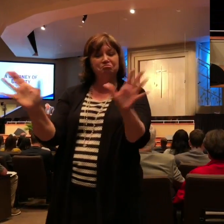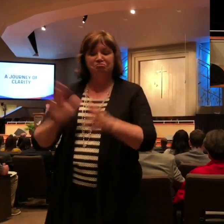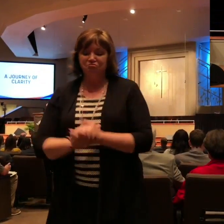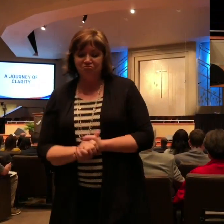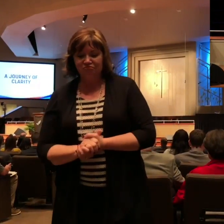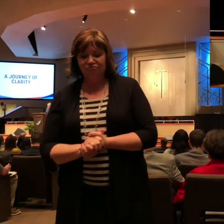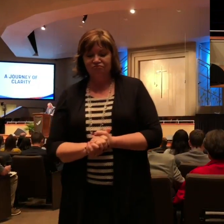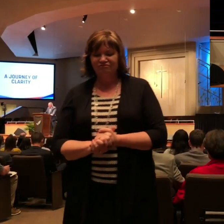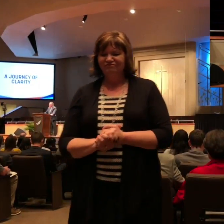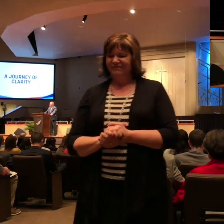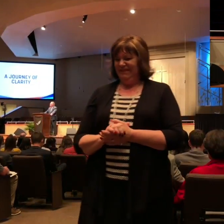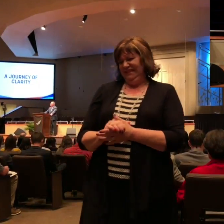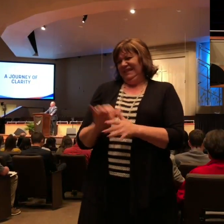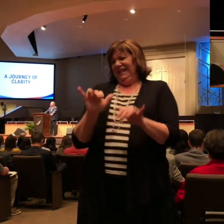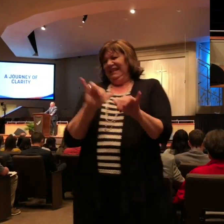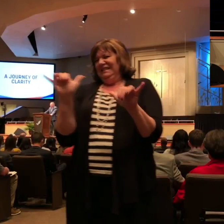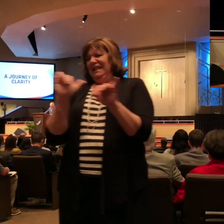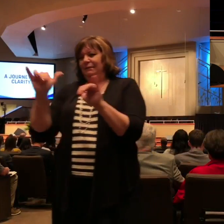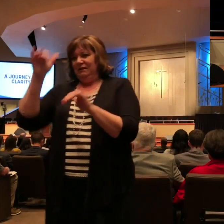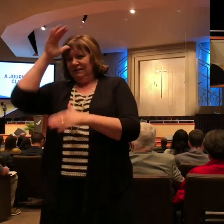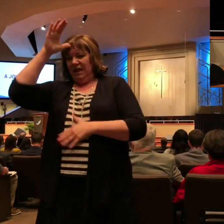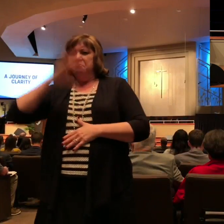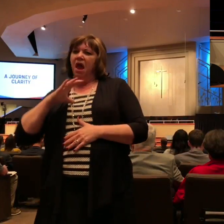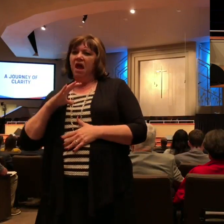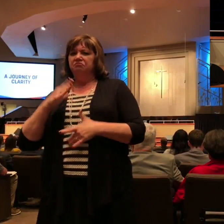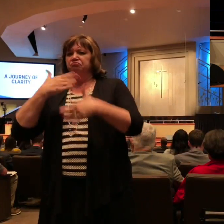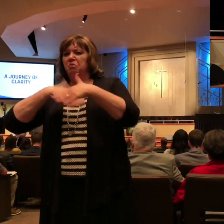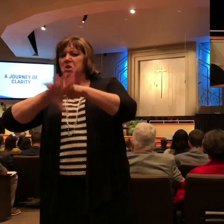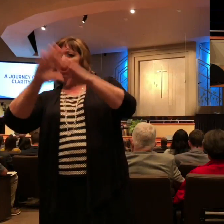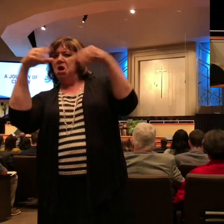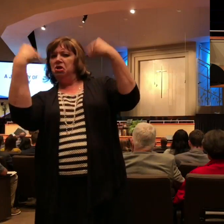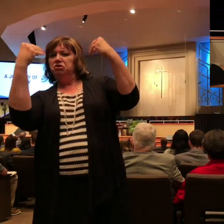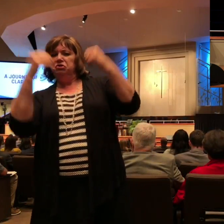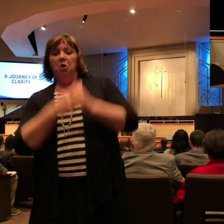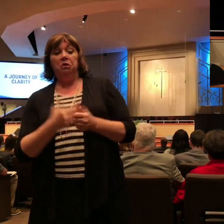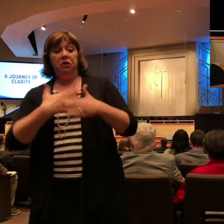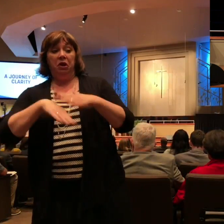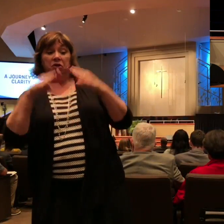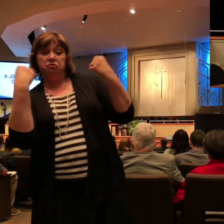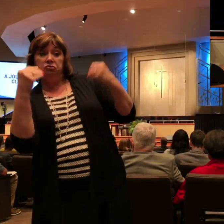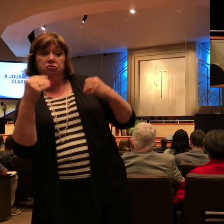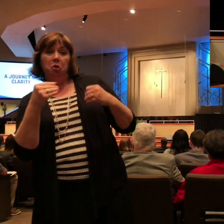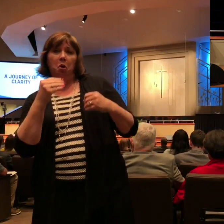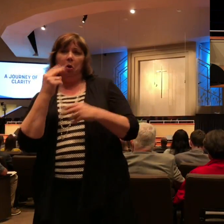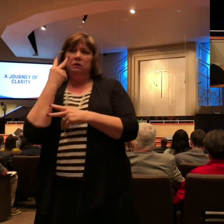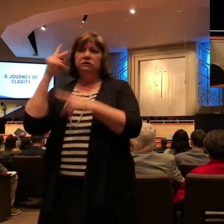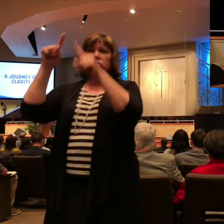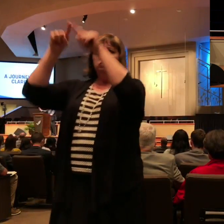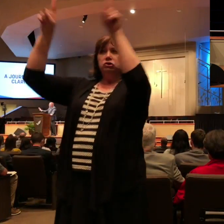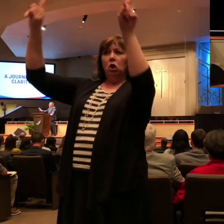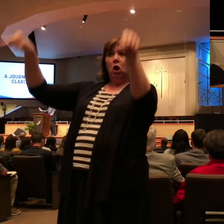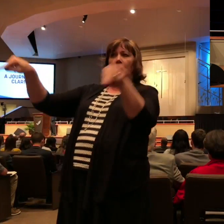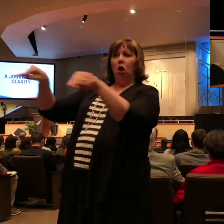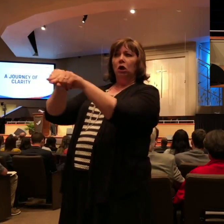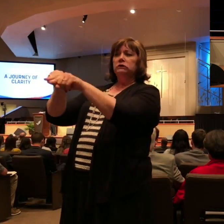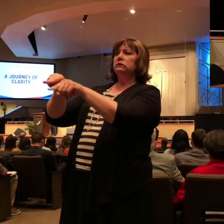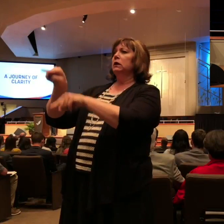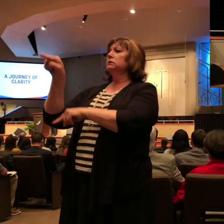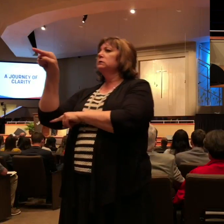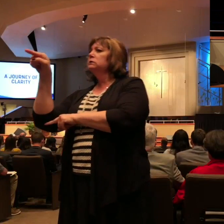It's like the man that was going into a country store, and as he made his way in, he noticed a sign there on the glass door as he